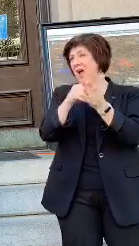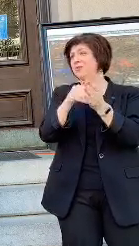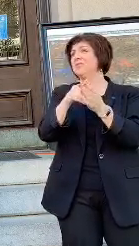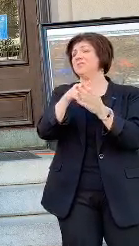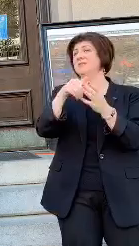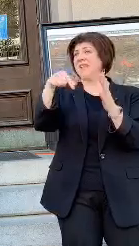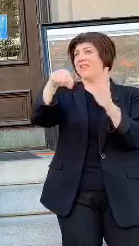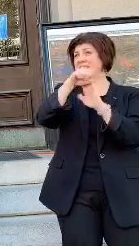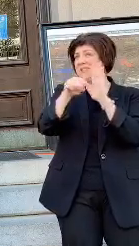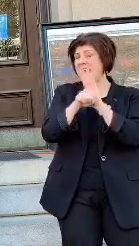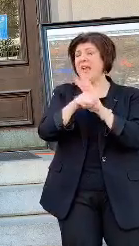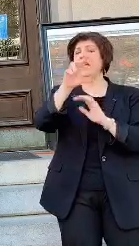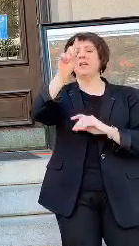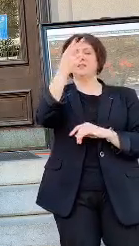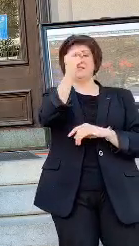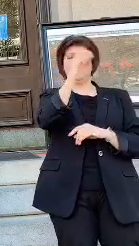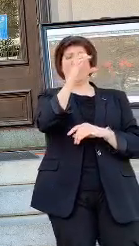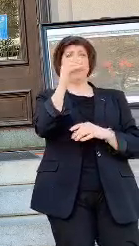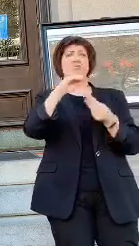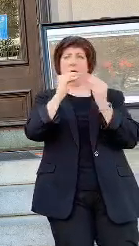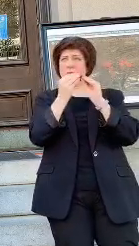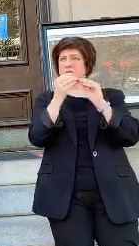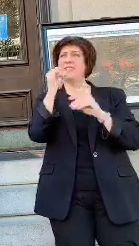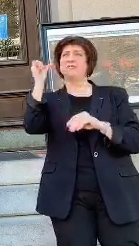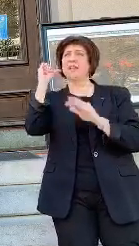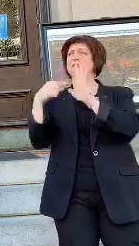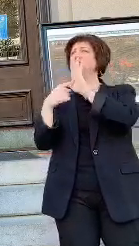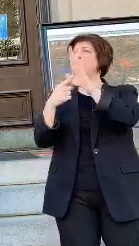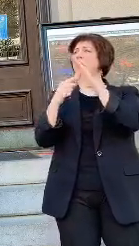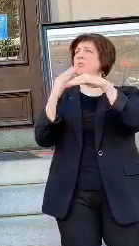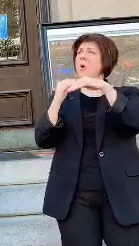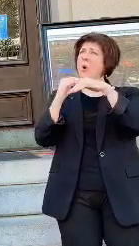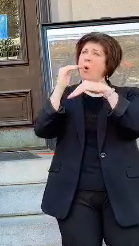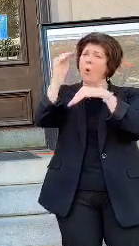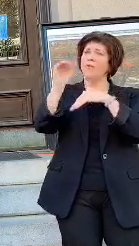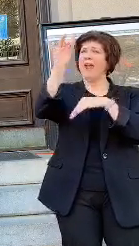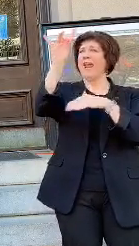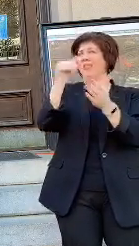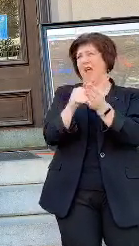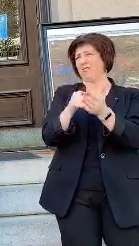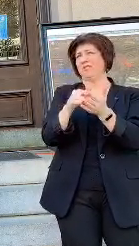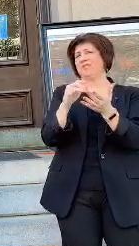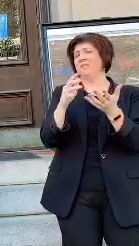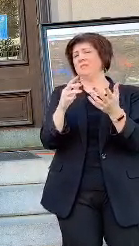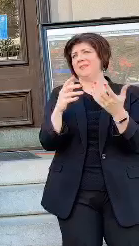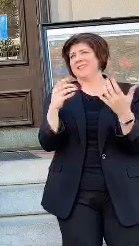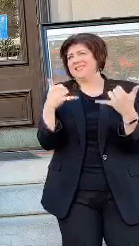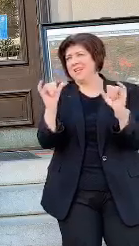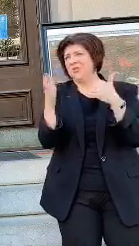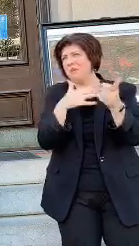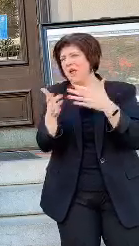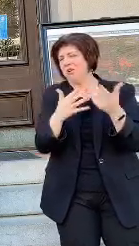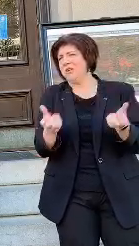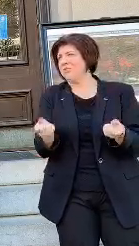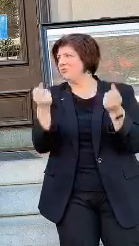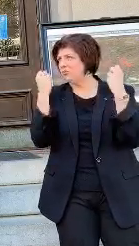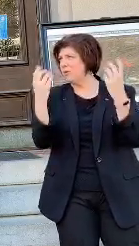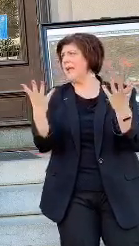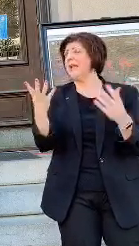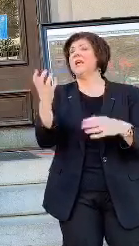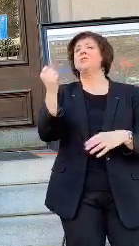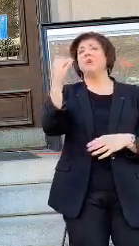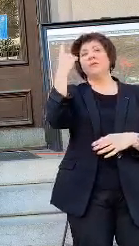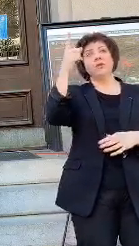state or DHAX numbers issued yesterday that showed over 8,000, it's too many. And to